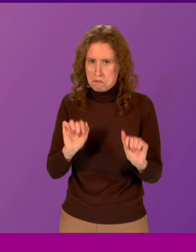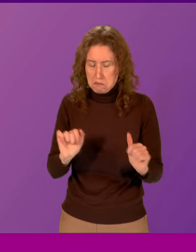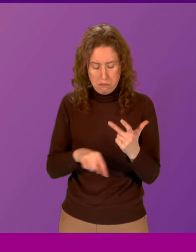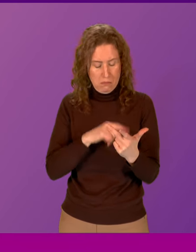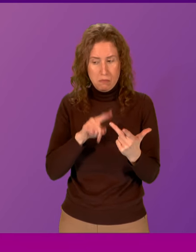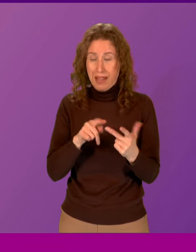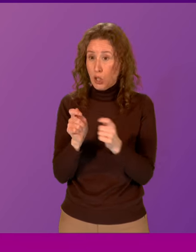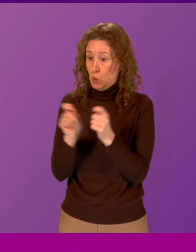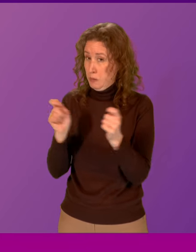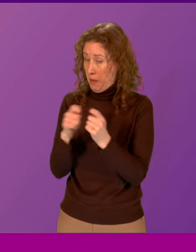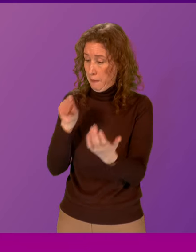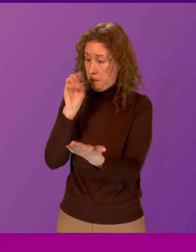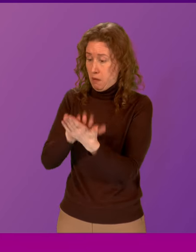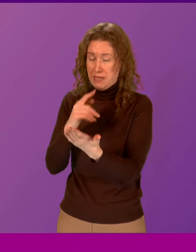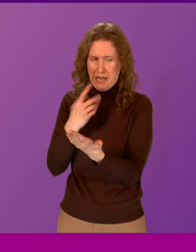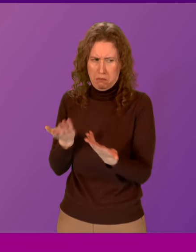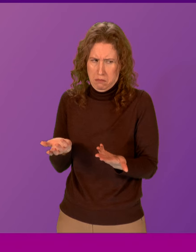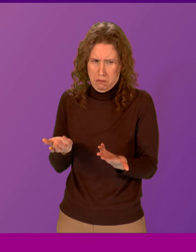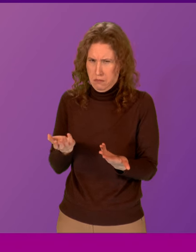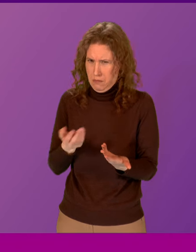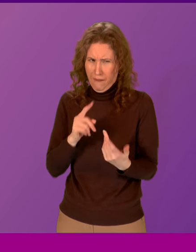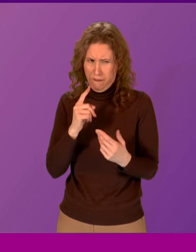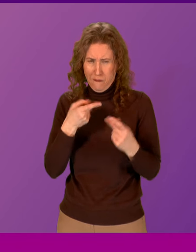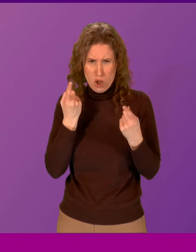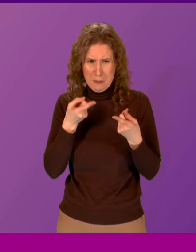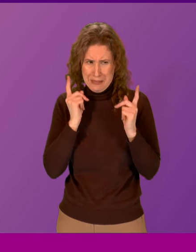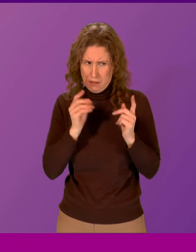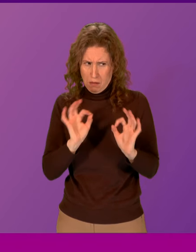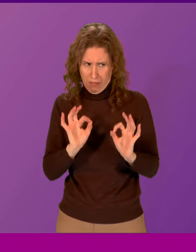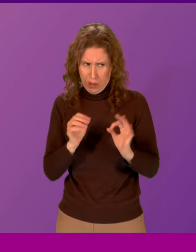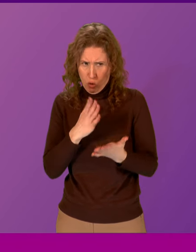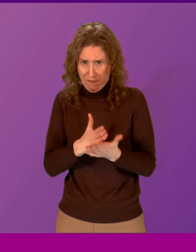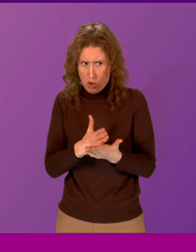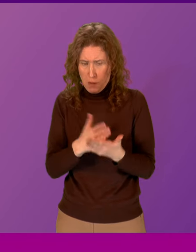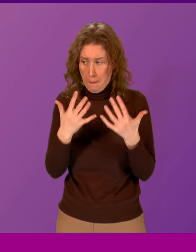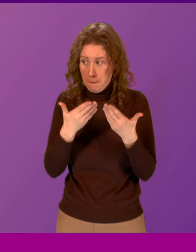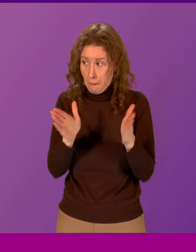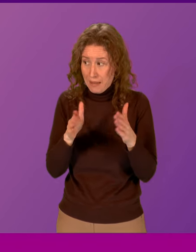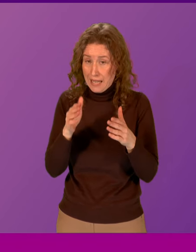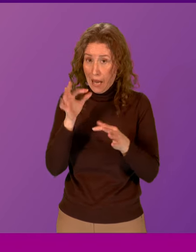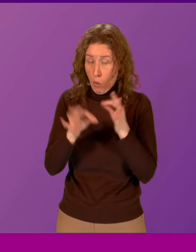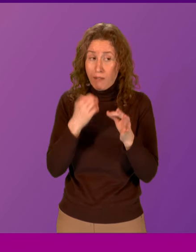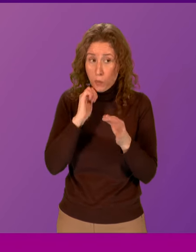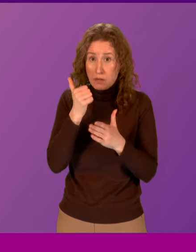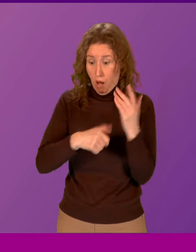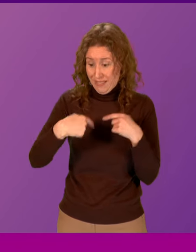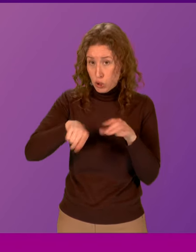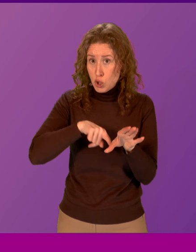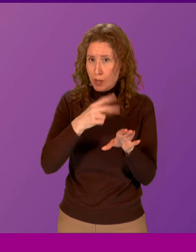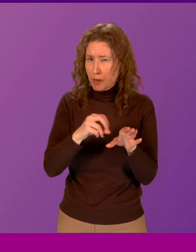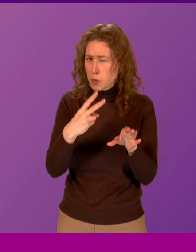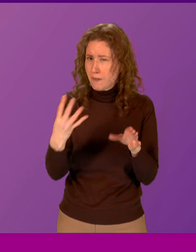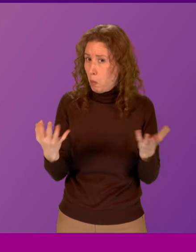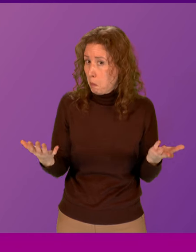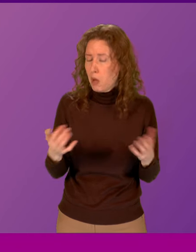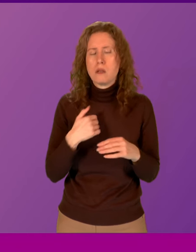the Courier newspaper, no confirmation from you as First Minister that the public inquiry will start in 2024. So can I ask